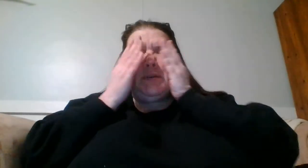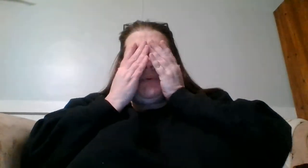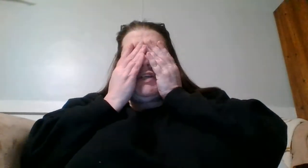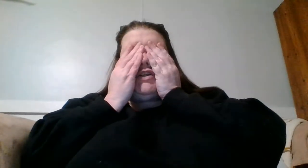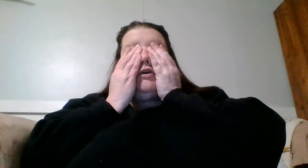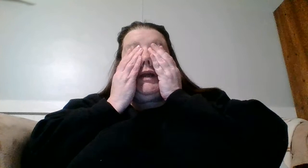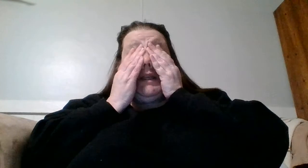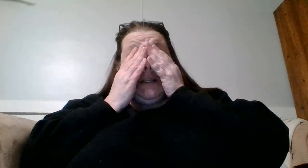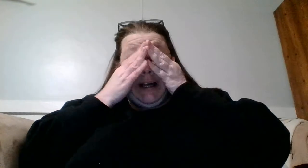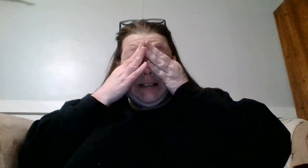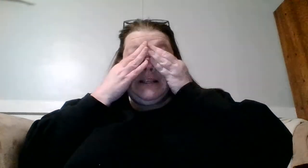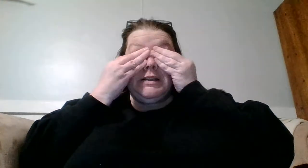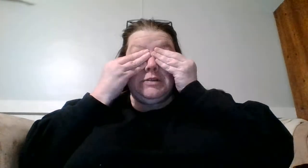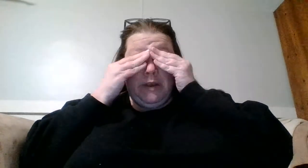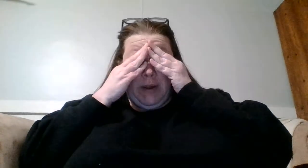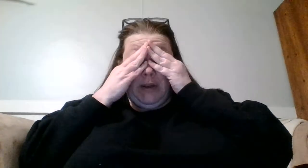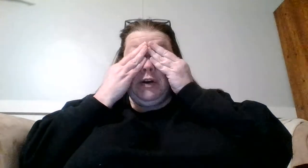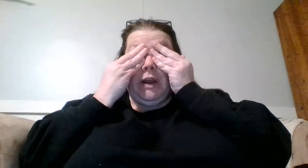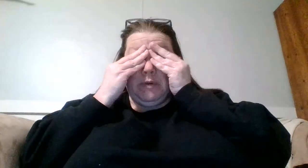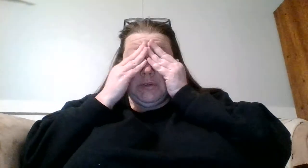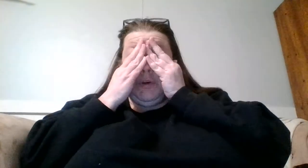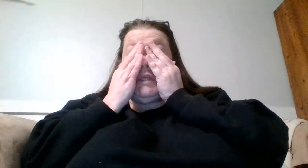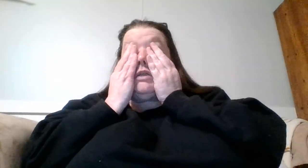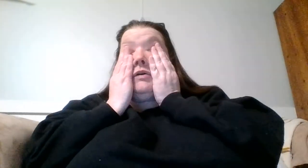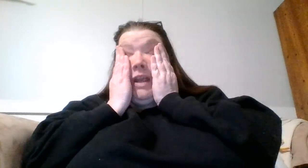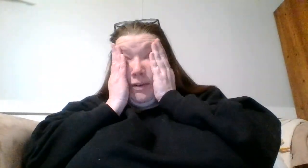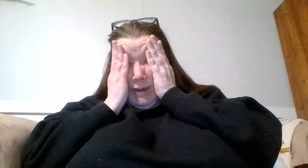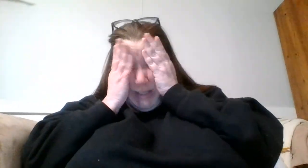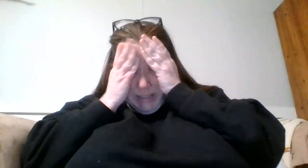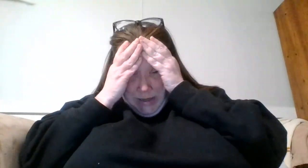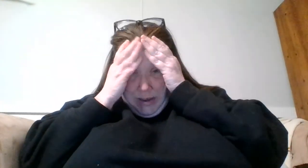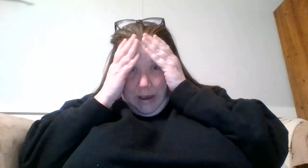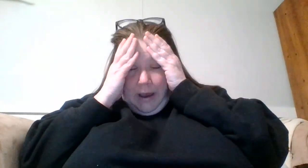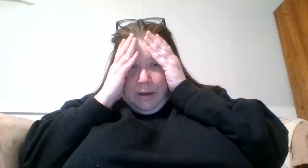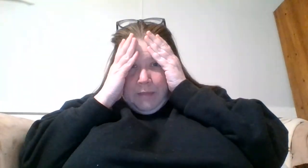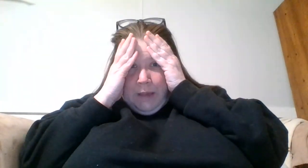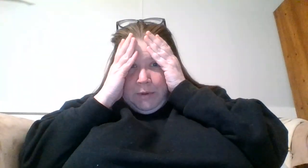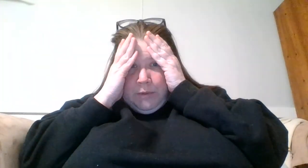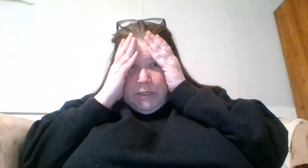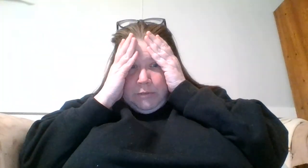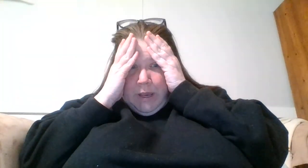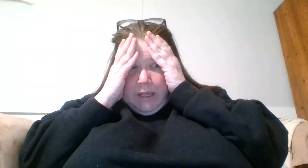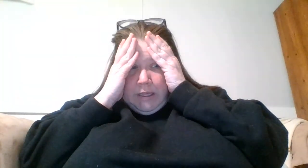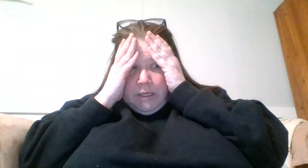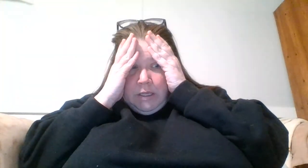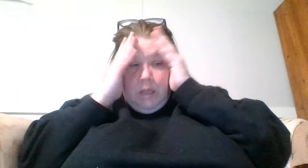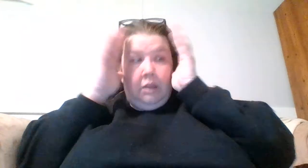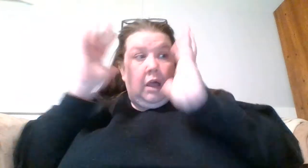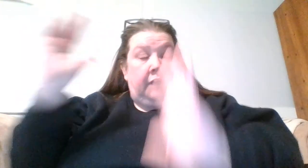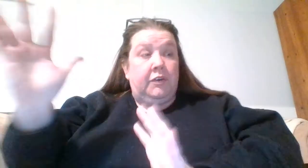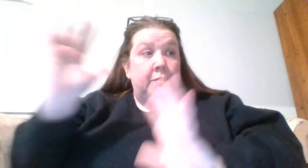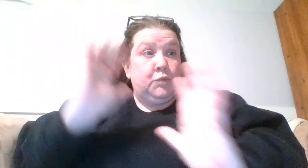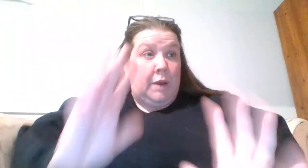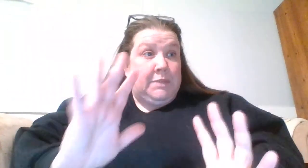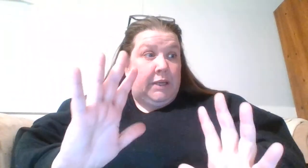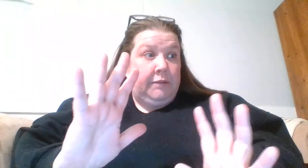was pretty sure going into class, if I could, I was going to do it anyways. I'm going to read you my law firm's website,